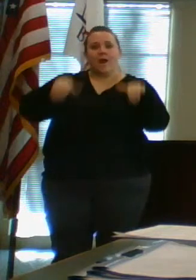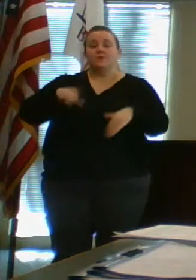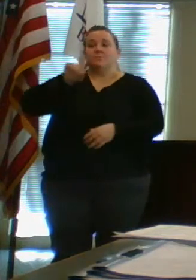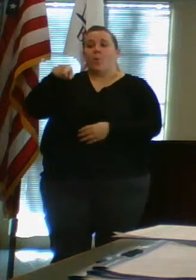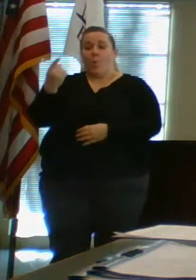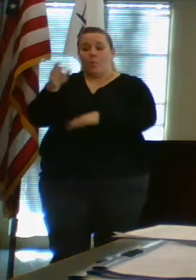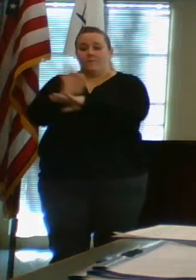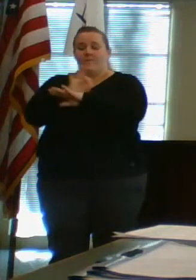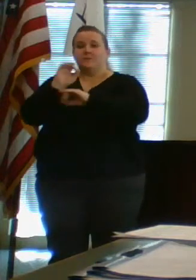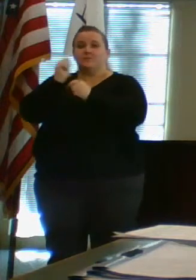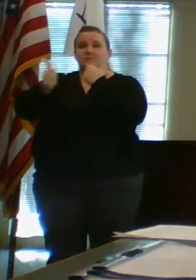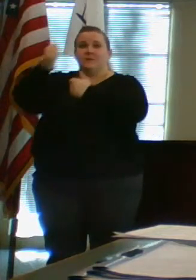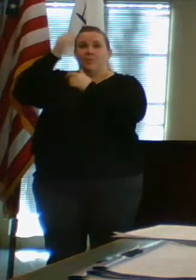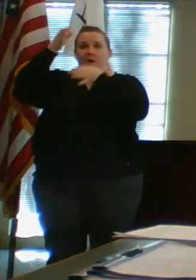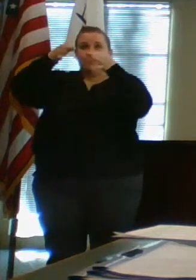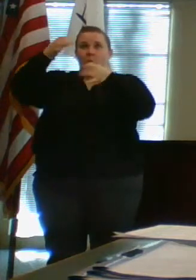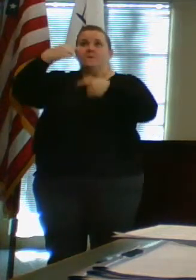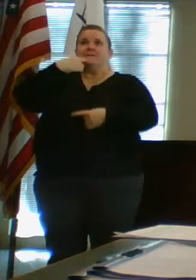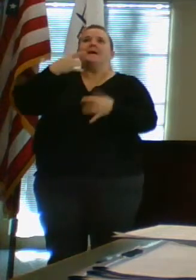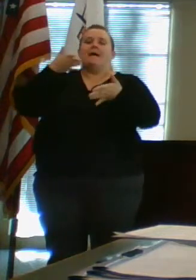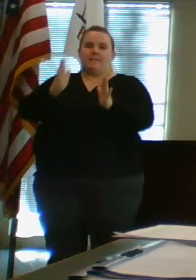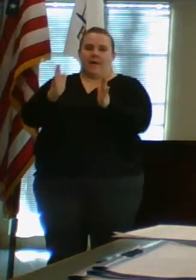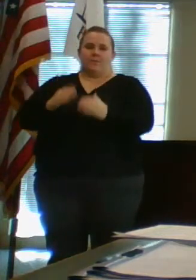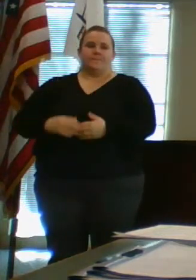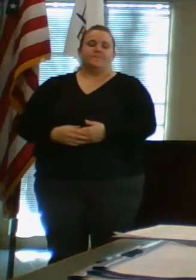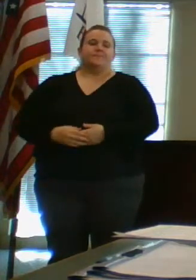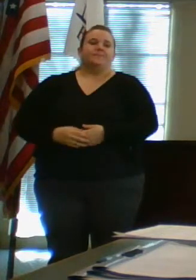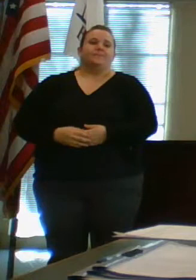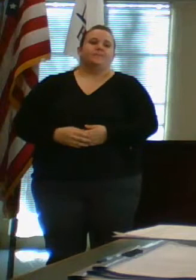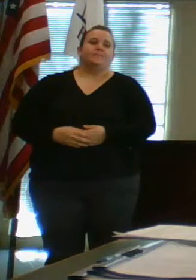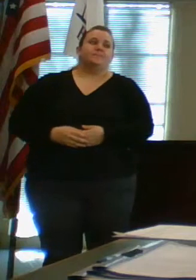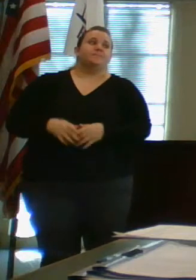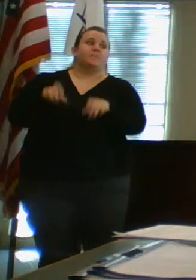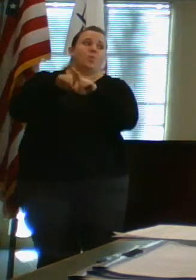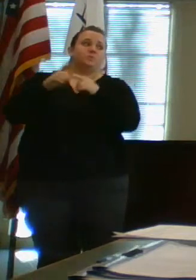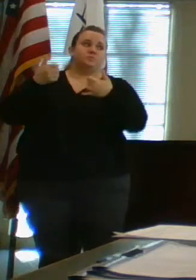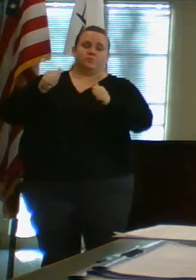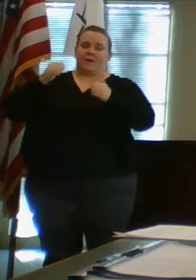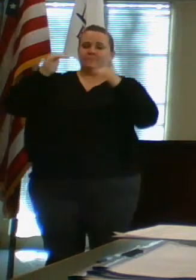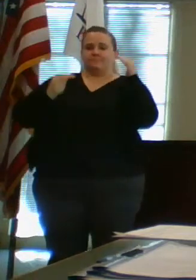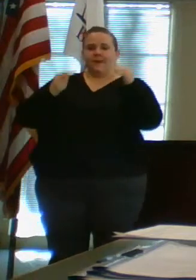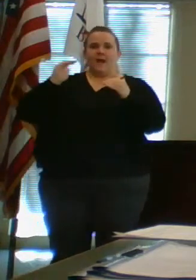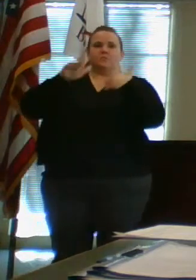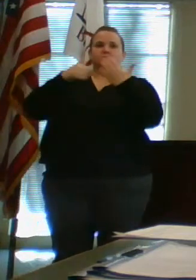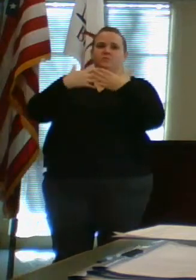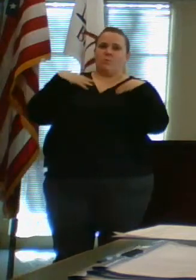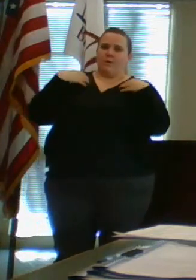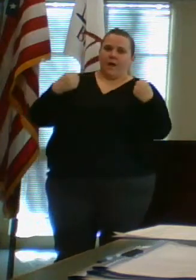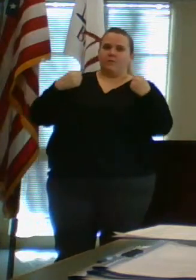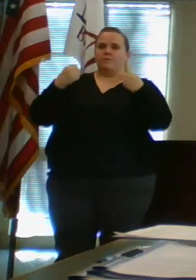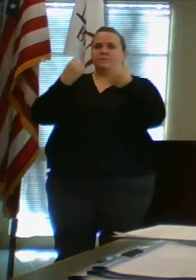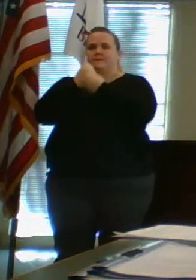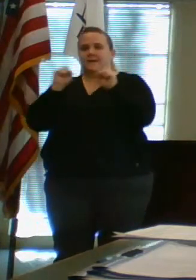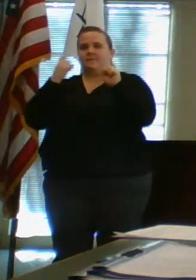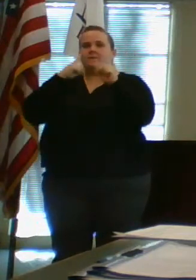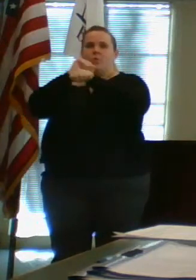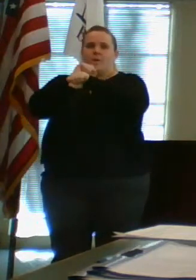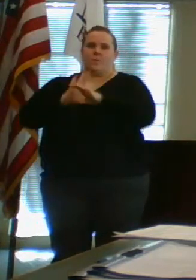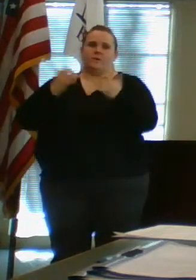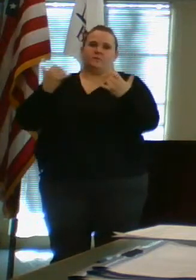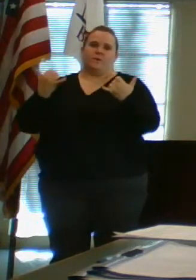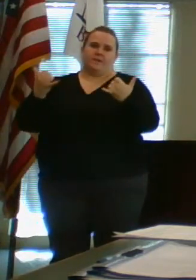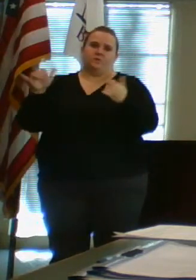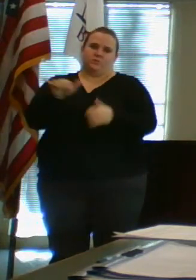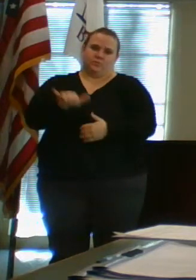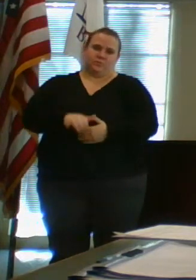those functions that the Supreme Court mandates, while also balancing the health and safety of our employees during this time